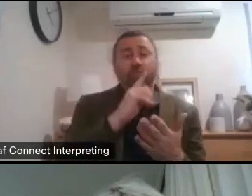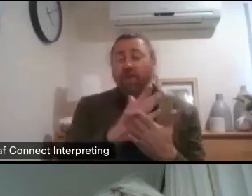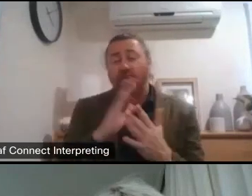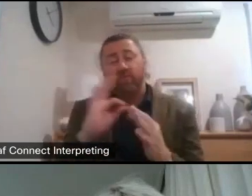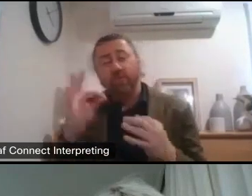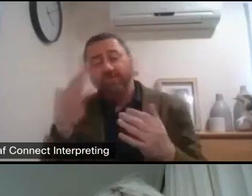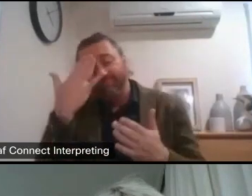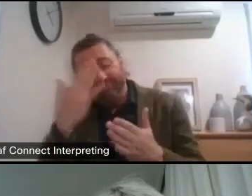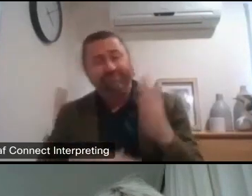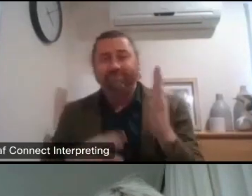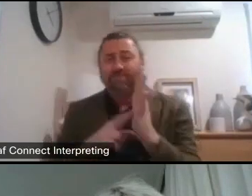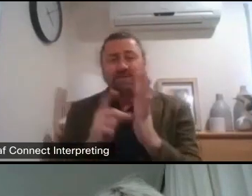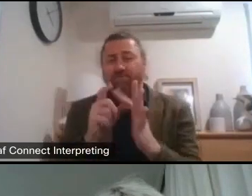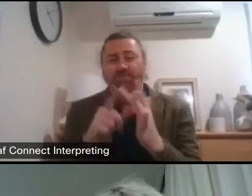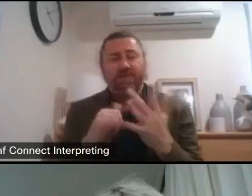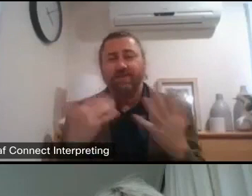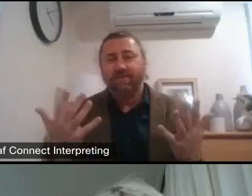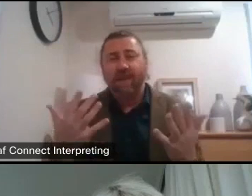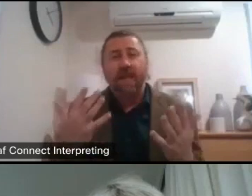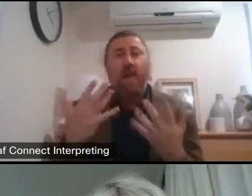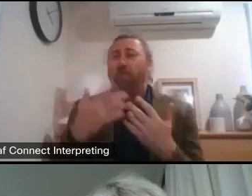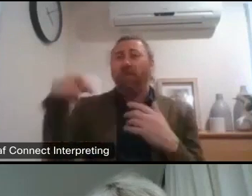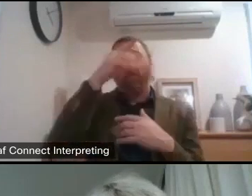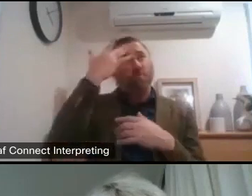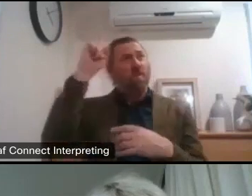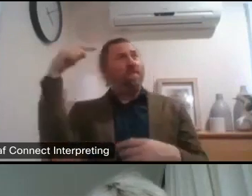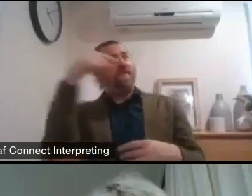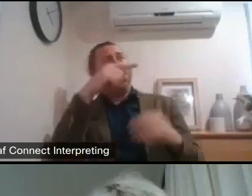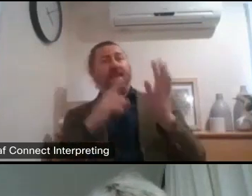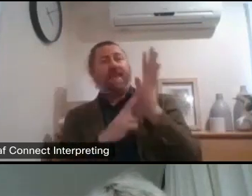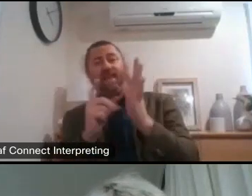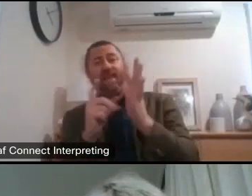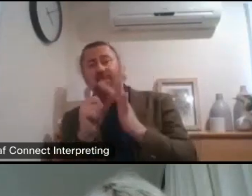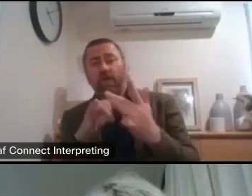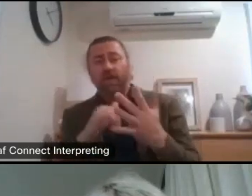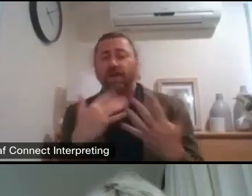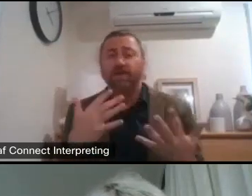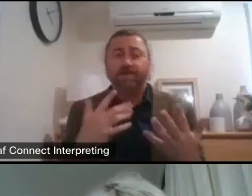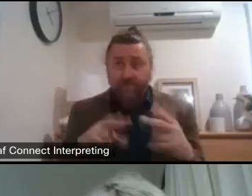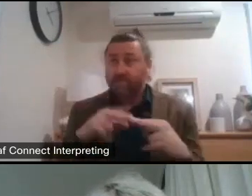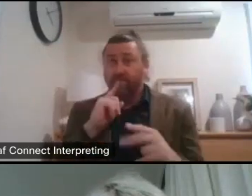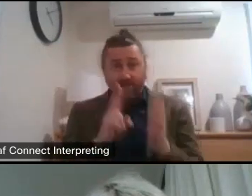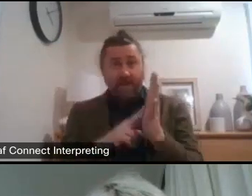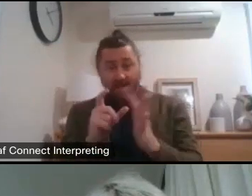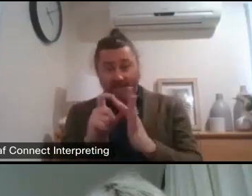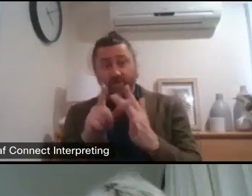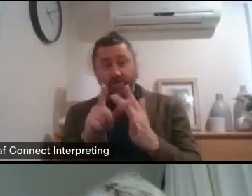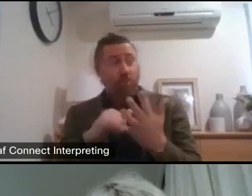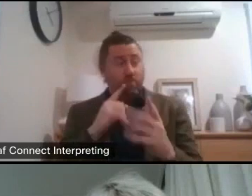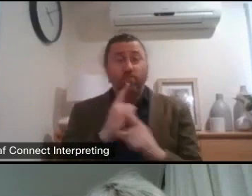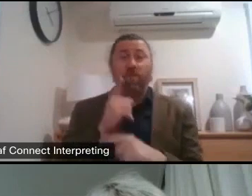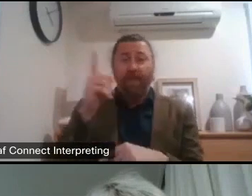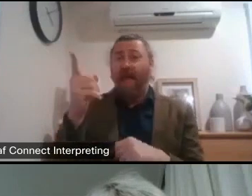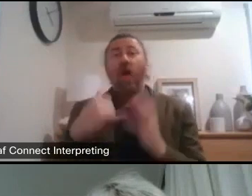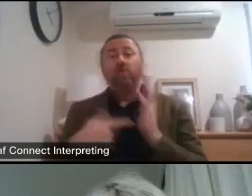a lot of people don't know about the ndis and when they do talk about the ndis it's just in terms of you know a perceived